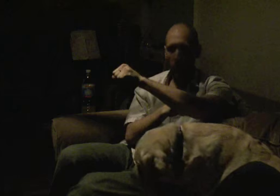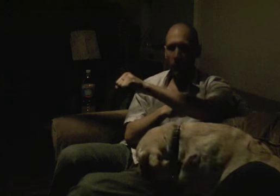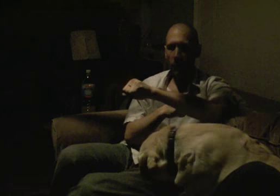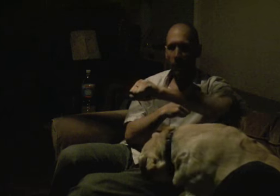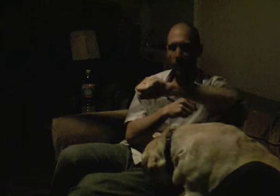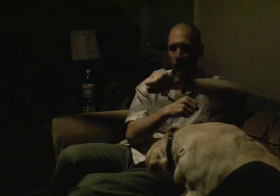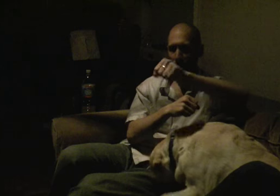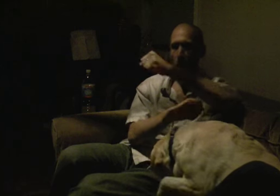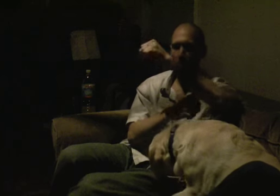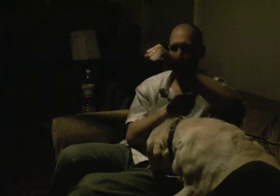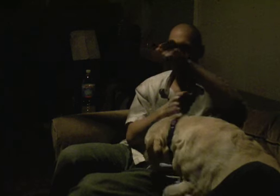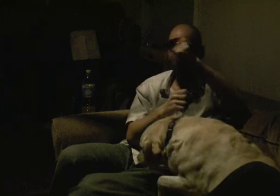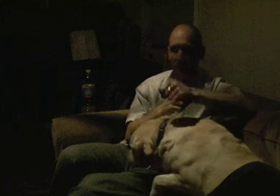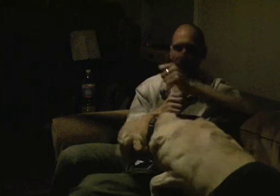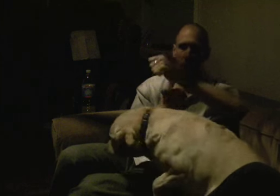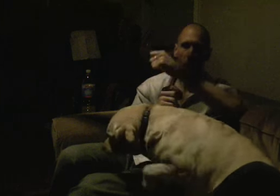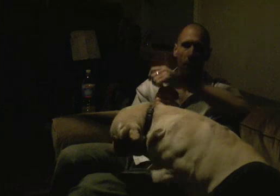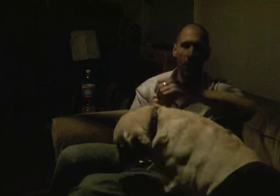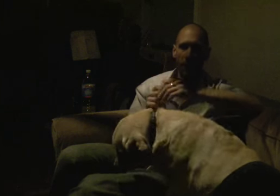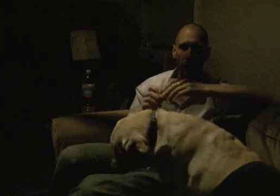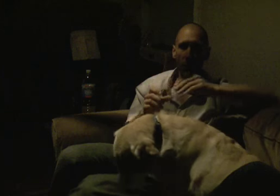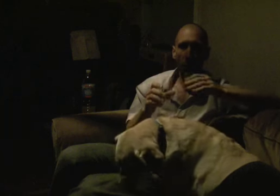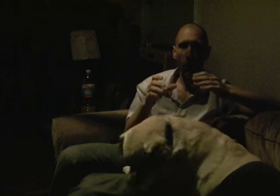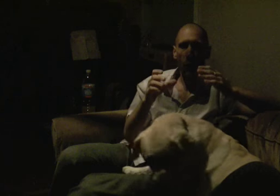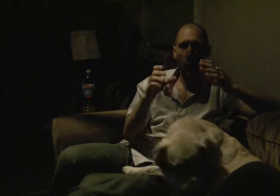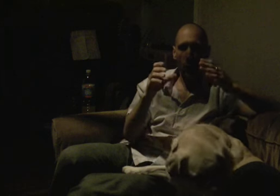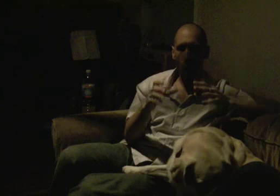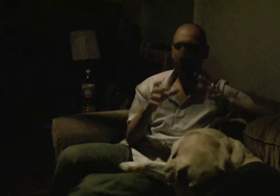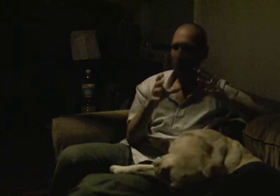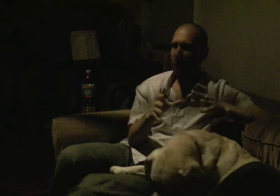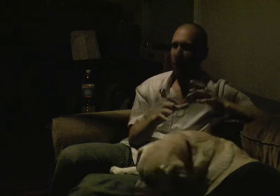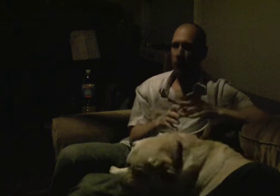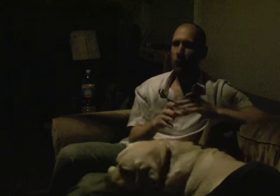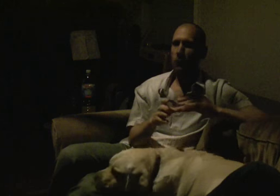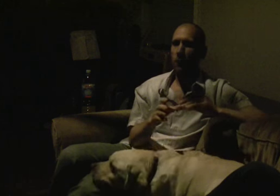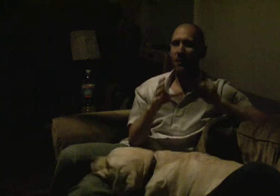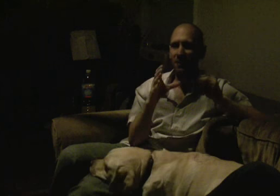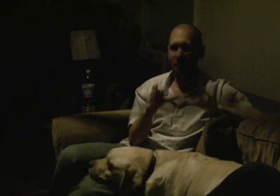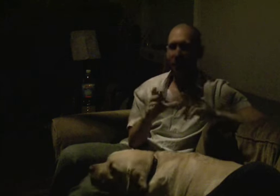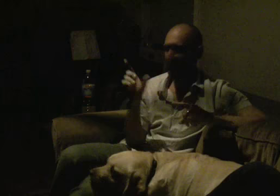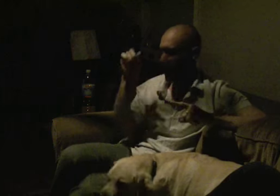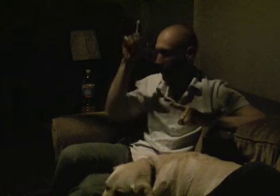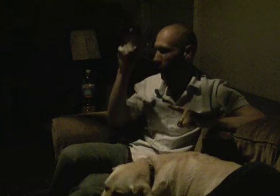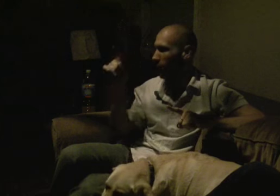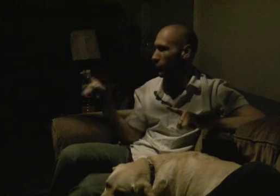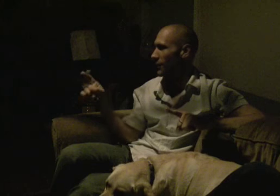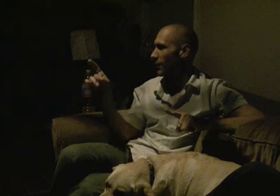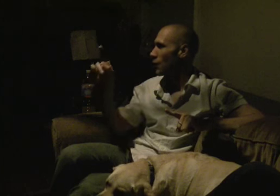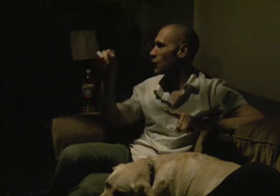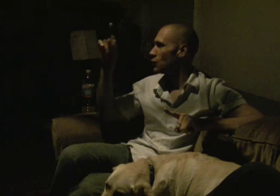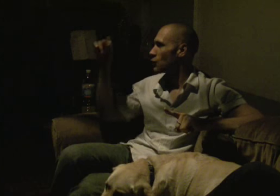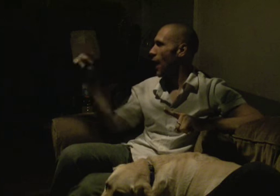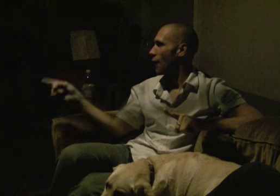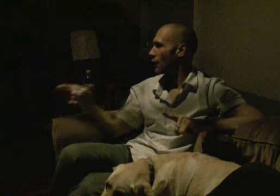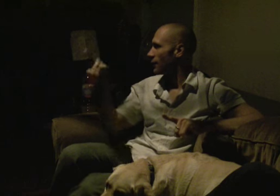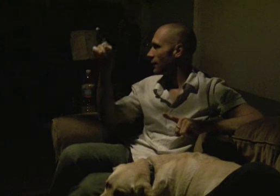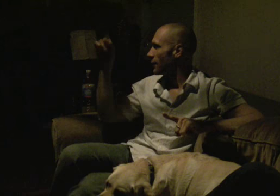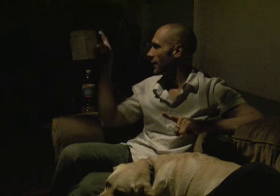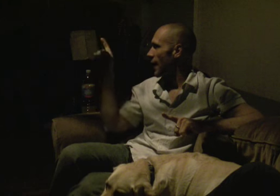is stronger than oxyhemoglobin, and carbon monoxide kills you by suffocating you while breathing. You drowned in